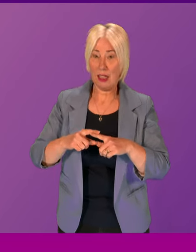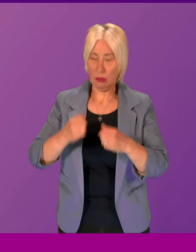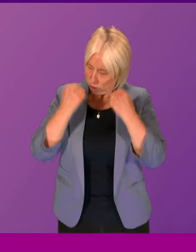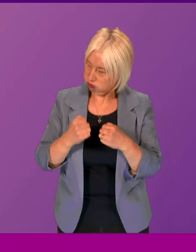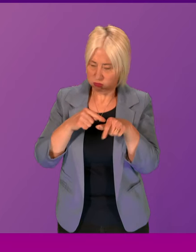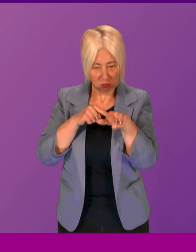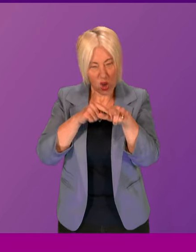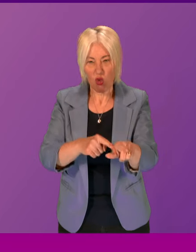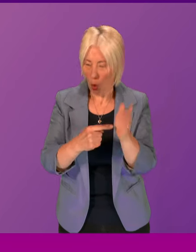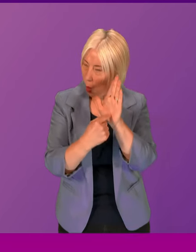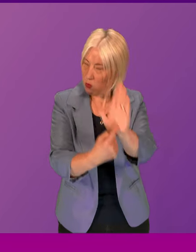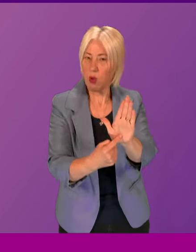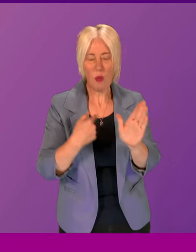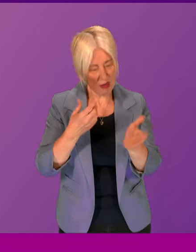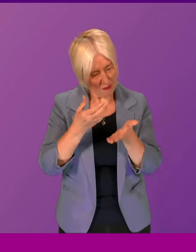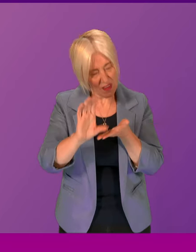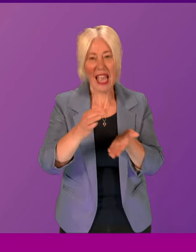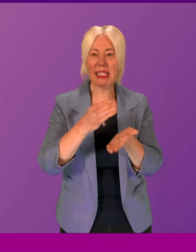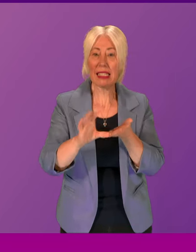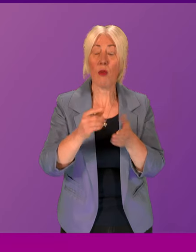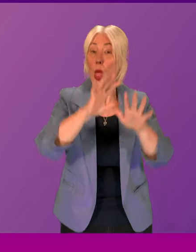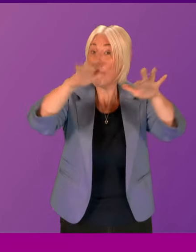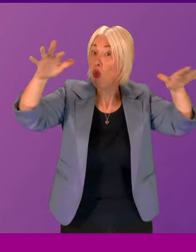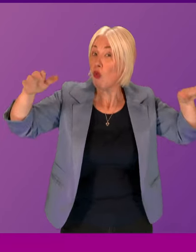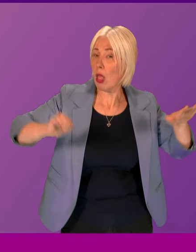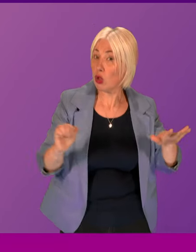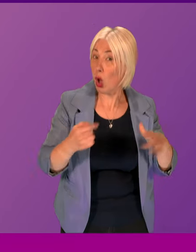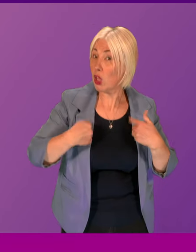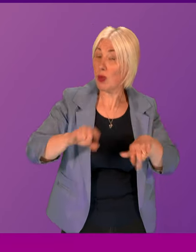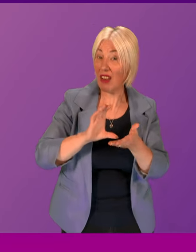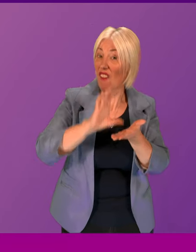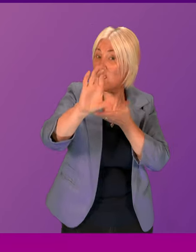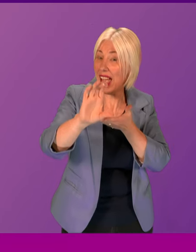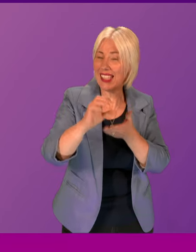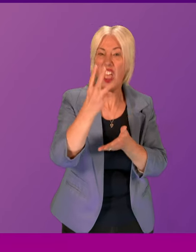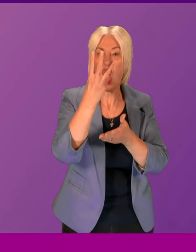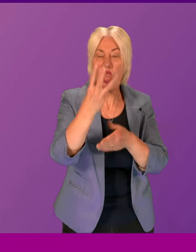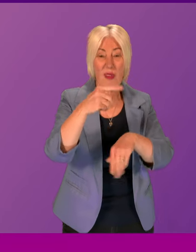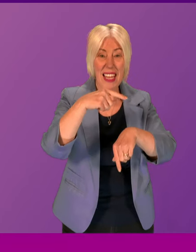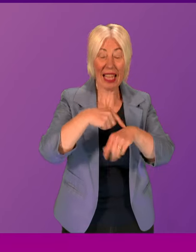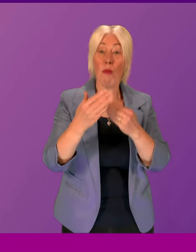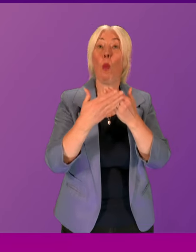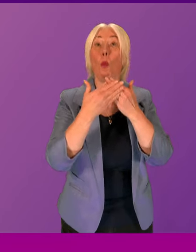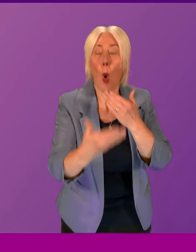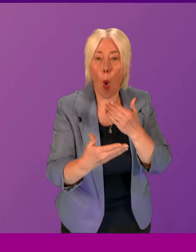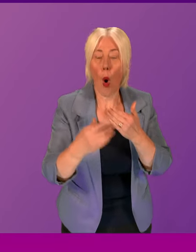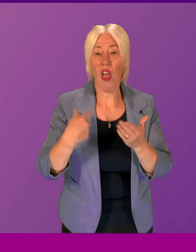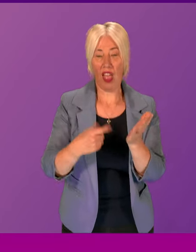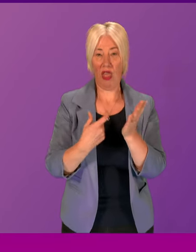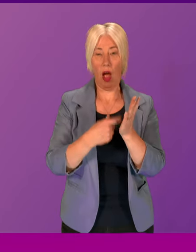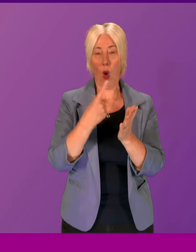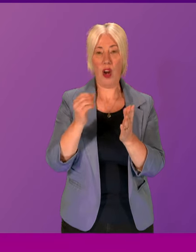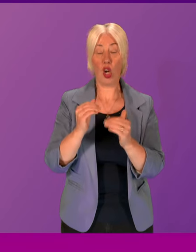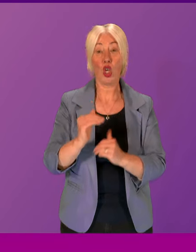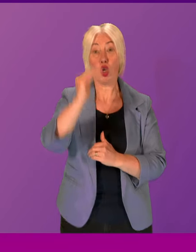record. We have invested, in fact, when it comes to rural Scotland, we've invested three times more in the R100